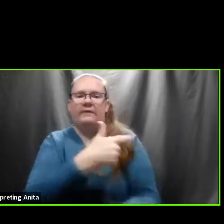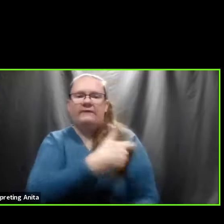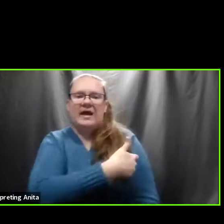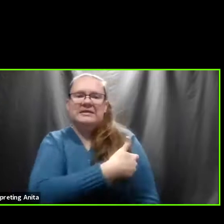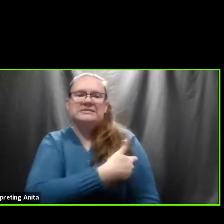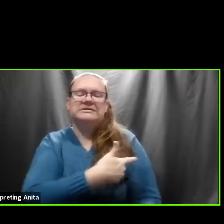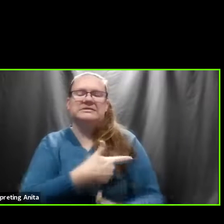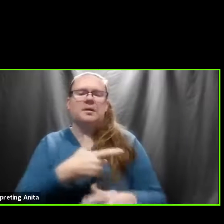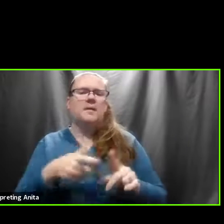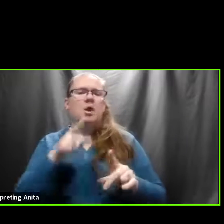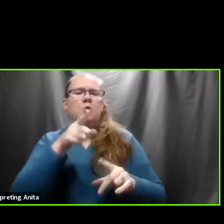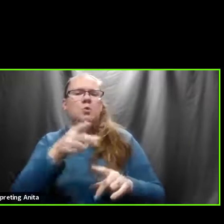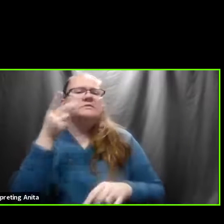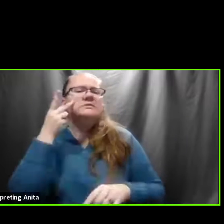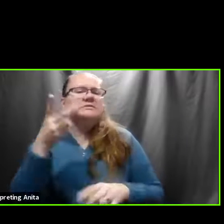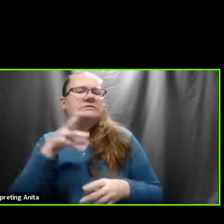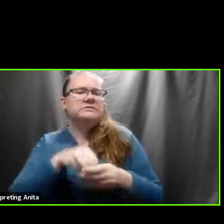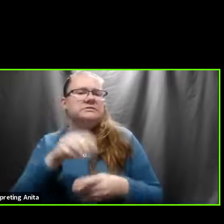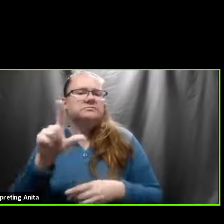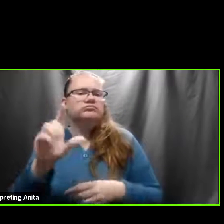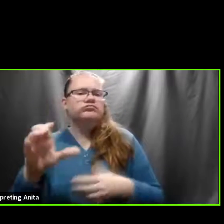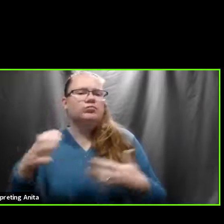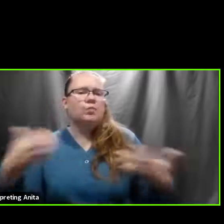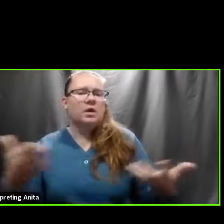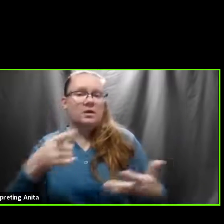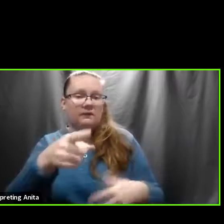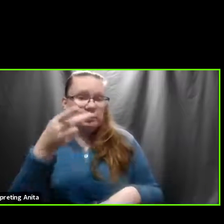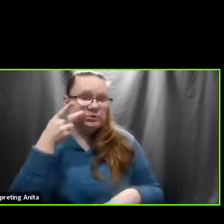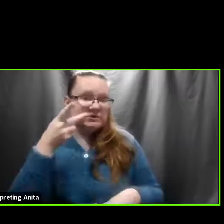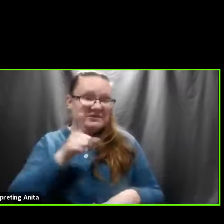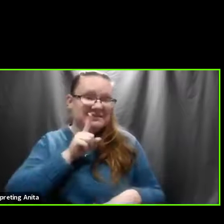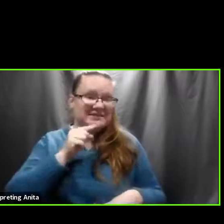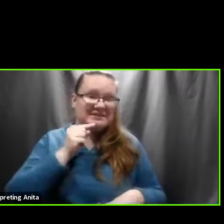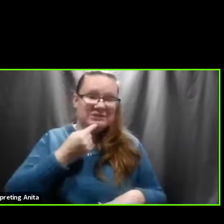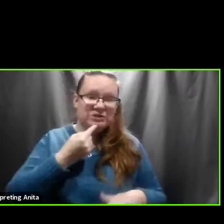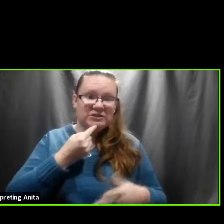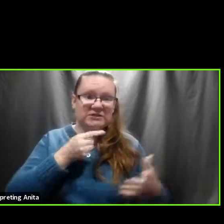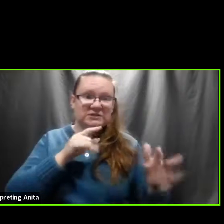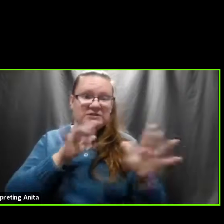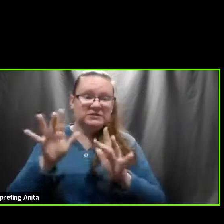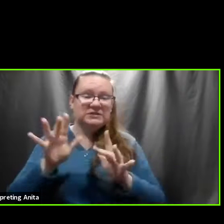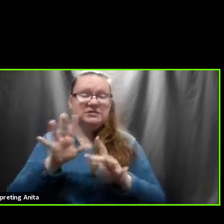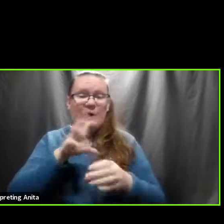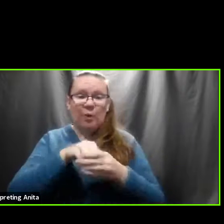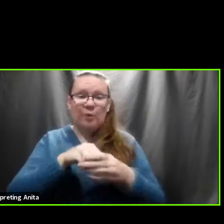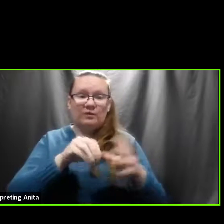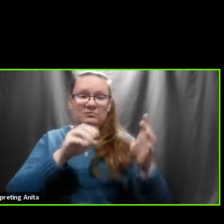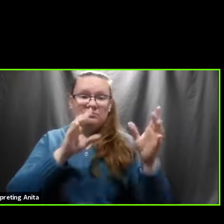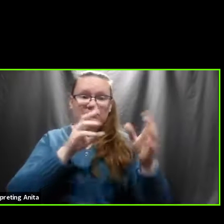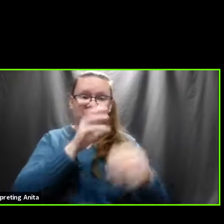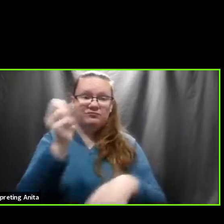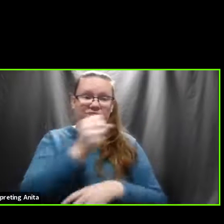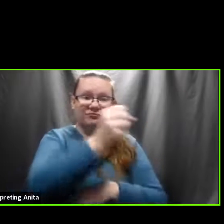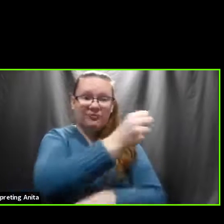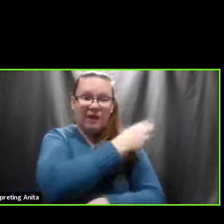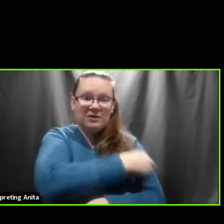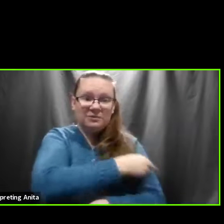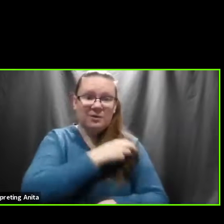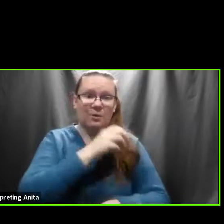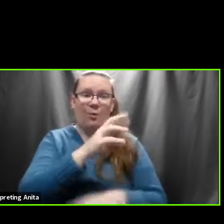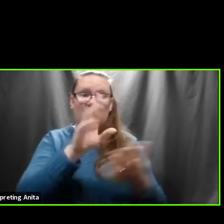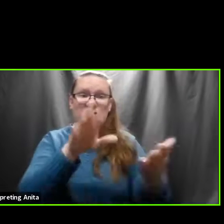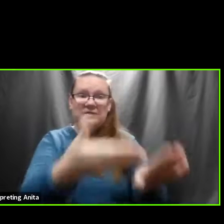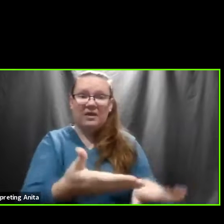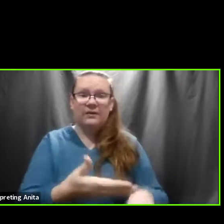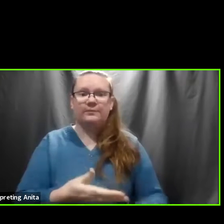What have you seen in Lucas County? Have you seen any serious events, including hospitalizations or obviously deaths? Brian,